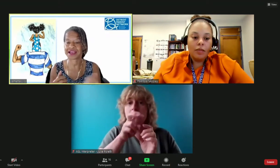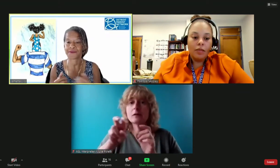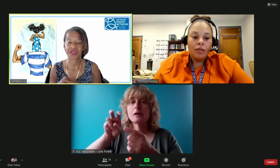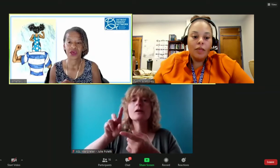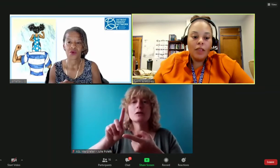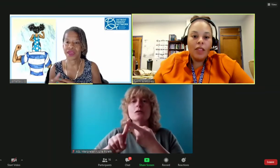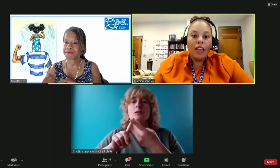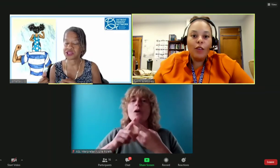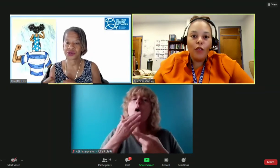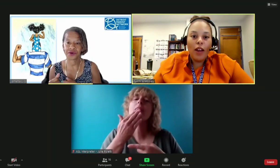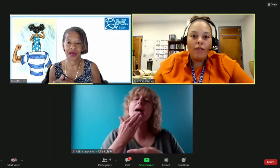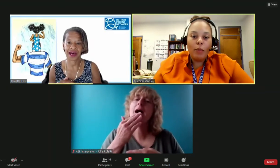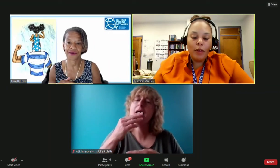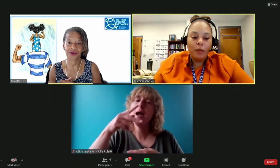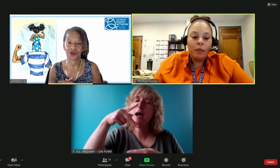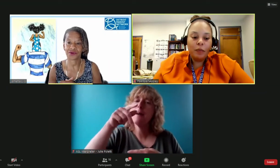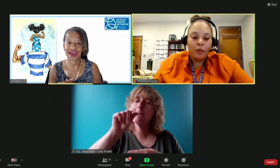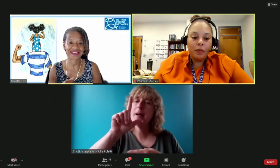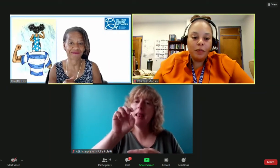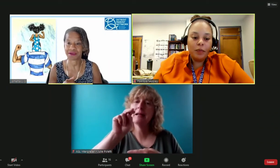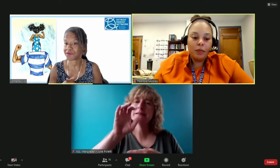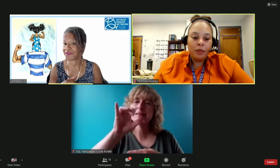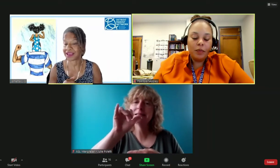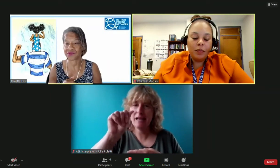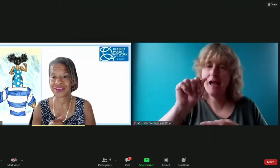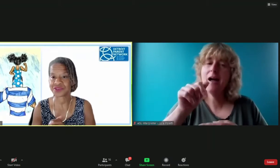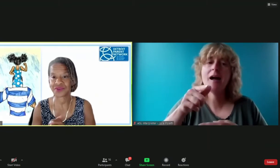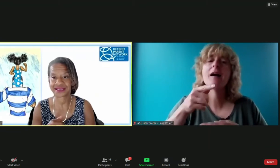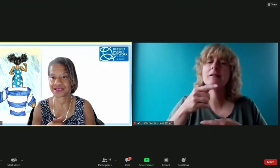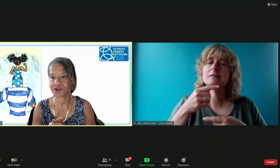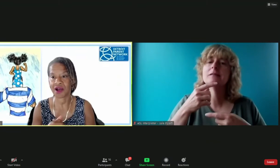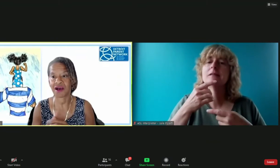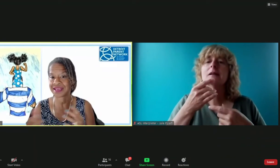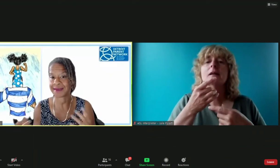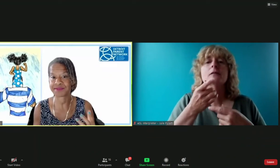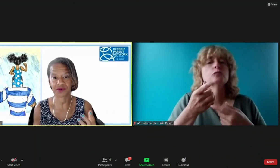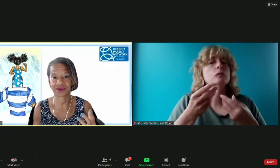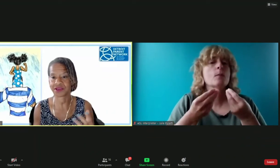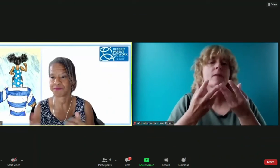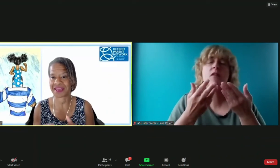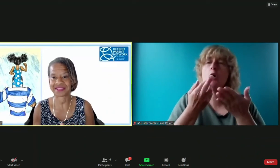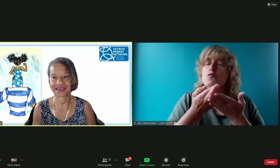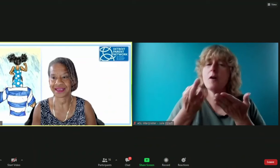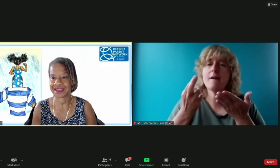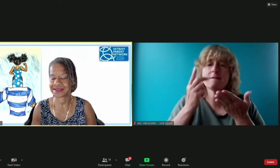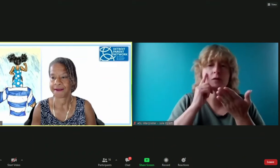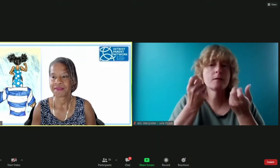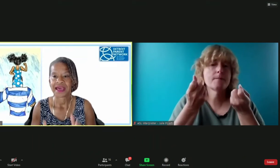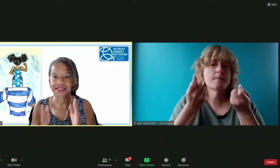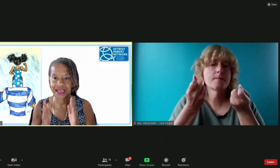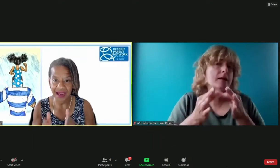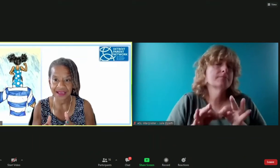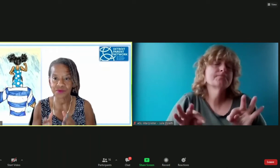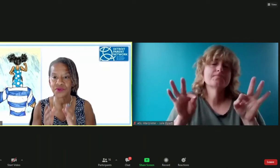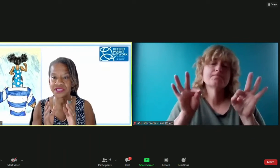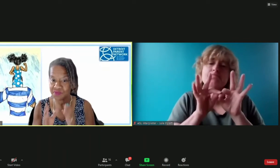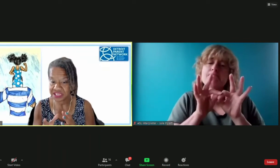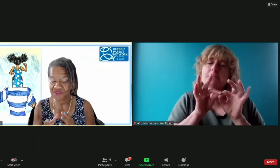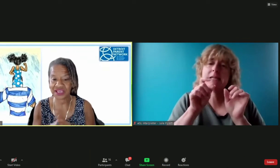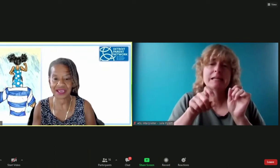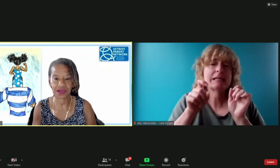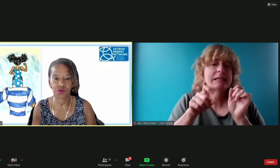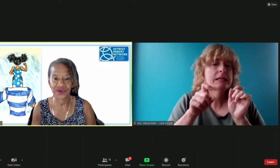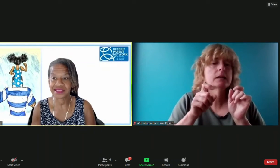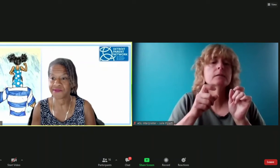polincia wayne thank you for having me you guys have been providing resources for all types of critical basic needs tell us real